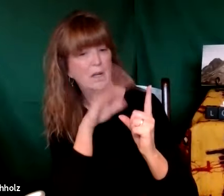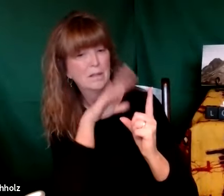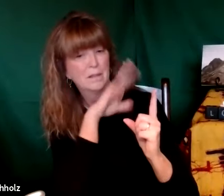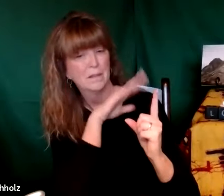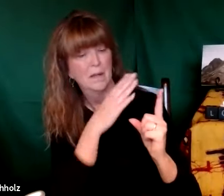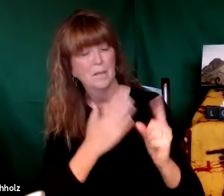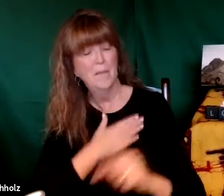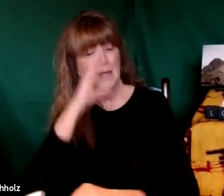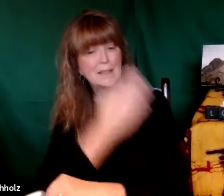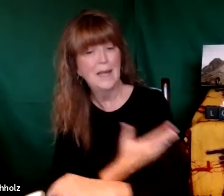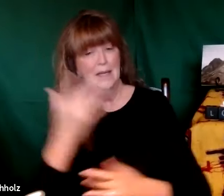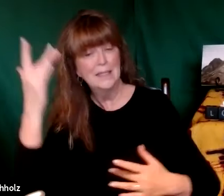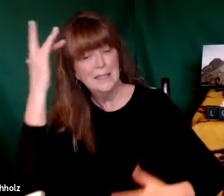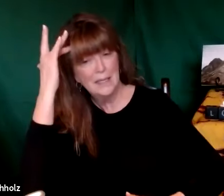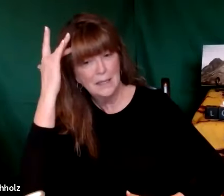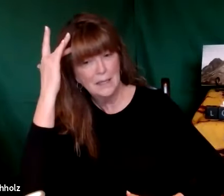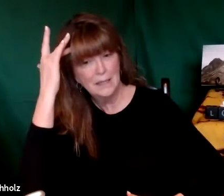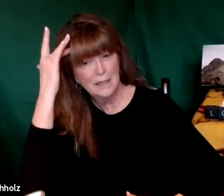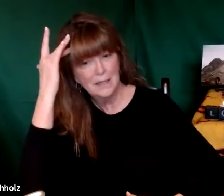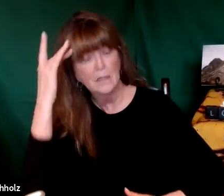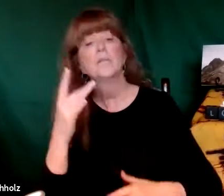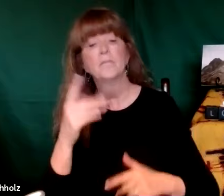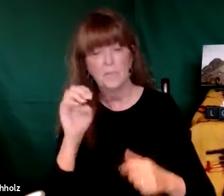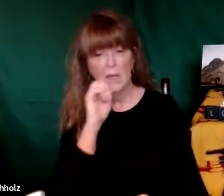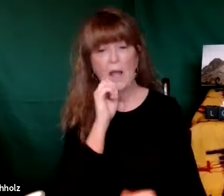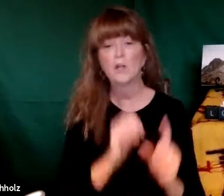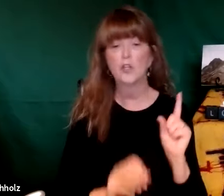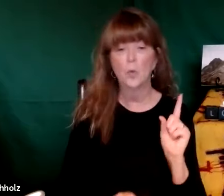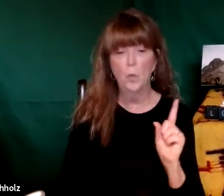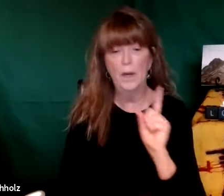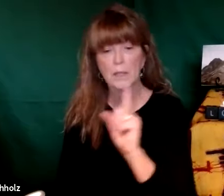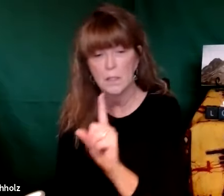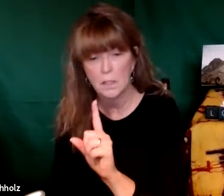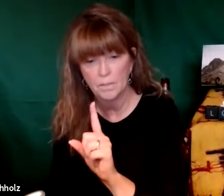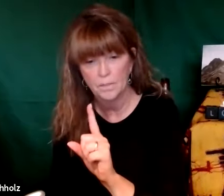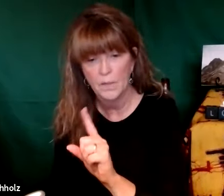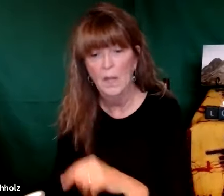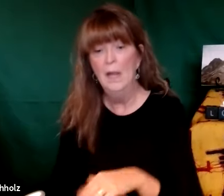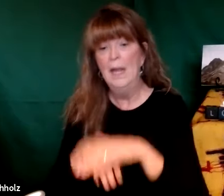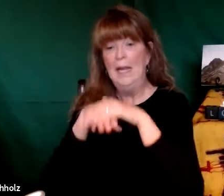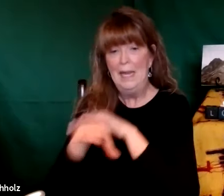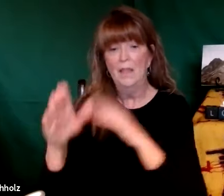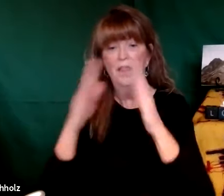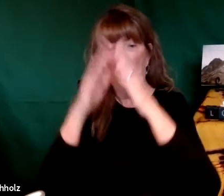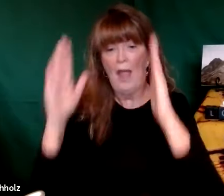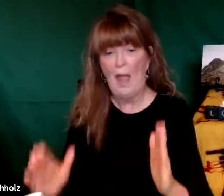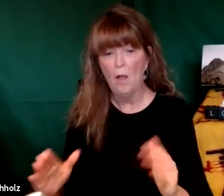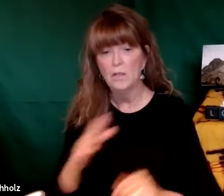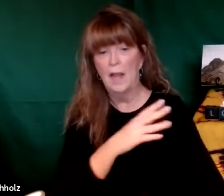came to Elijah and told him my son is ill Elijah went with her entered